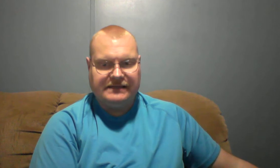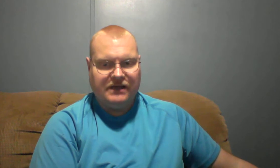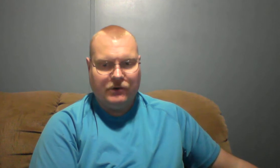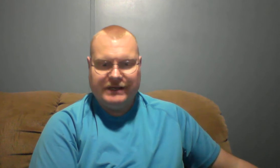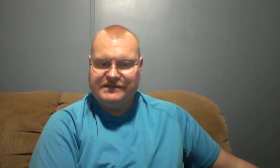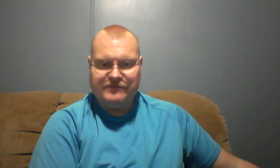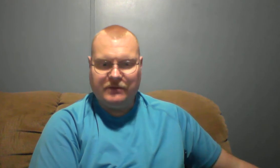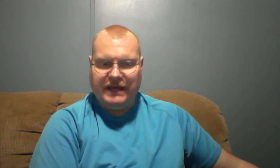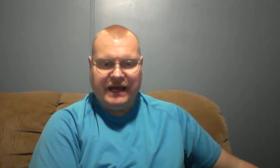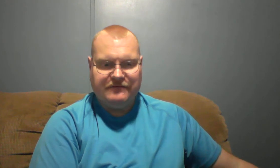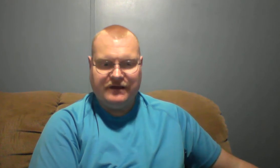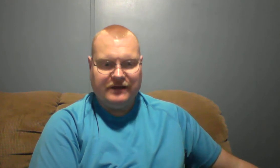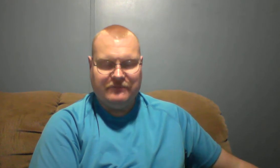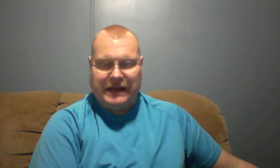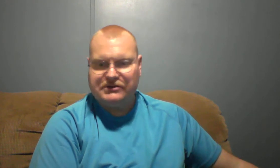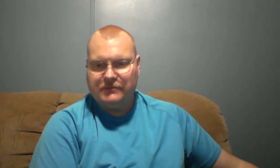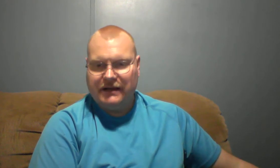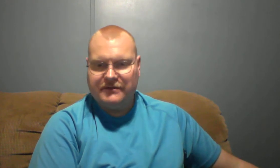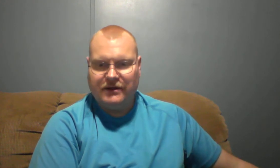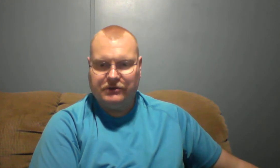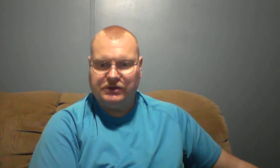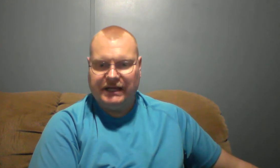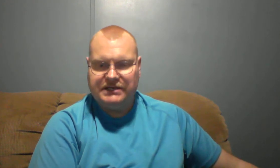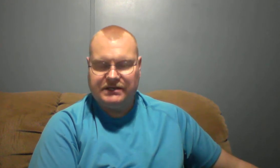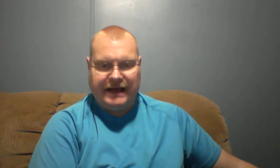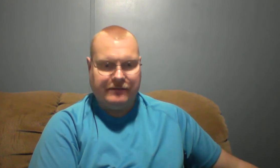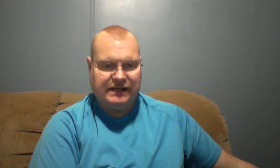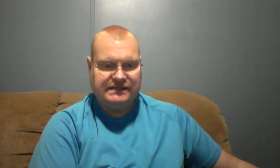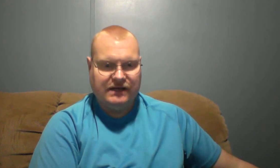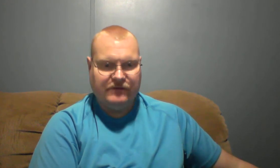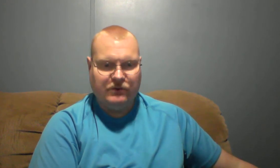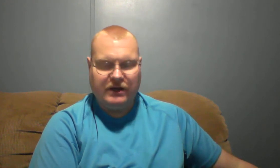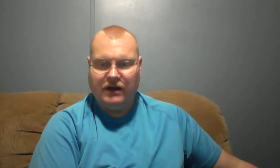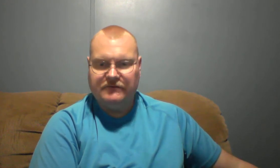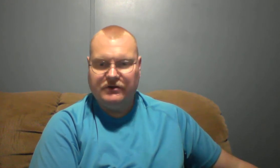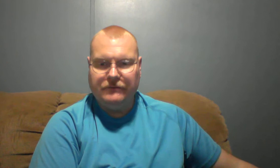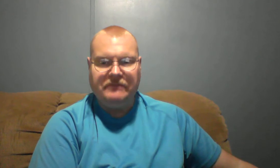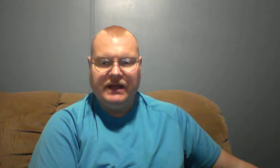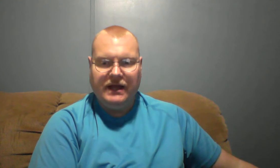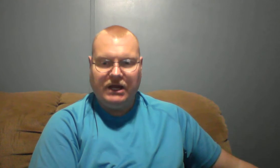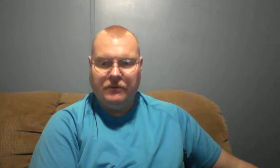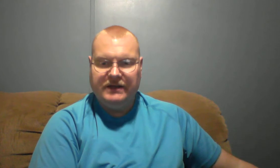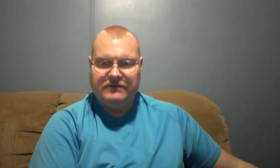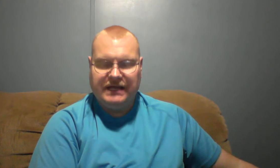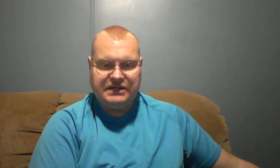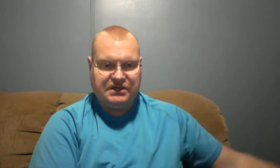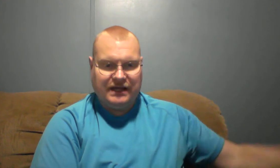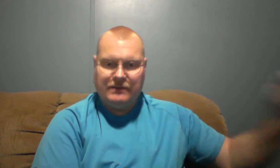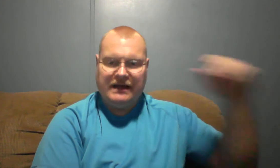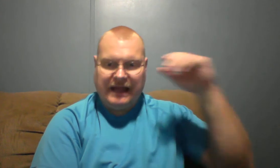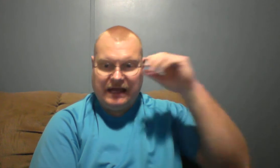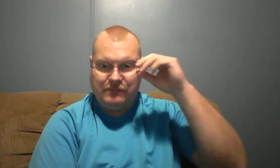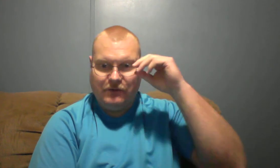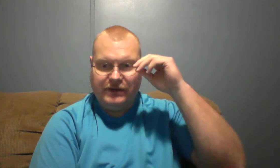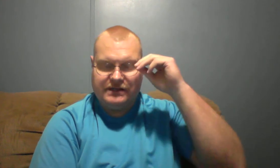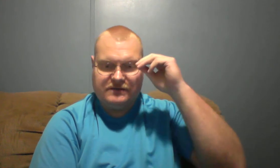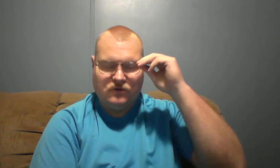always on behalf of Pastor Mount, the congregation and myself we want to offer you an open invitation to come out and be with us for